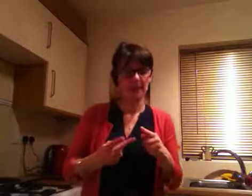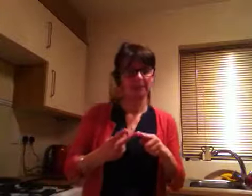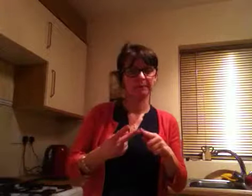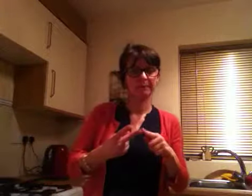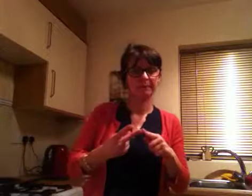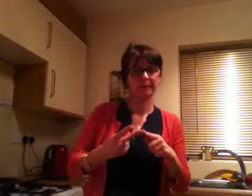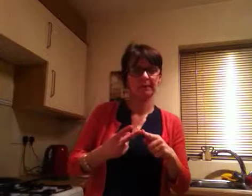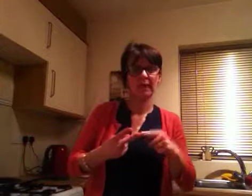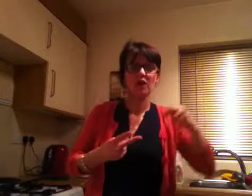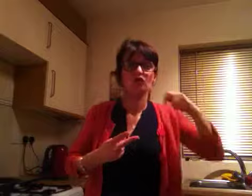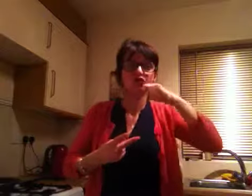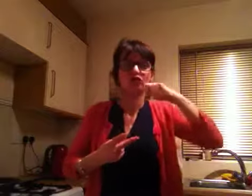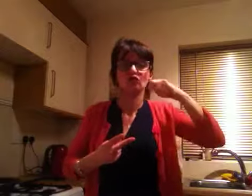gravy over the cooker.